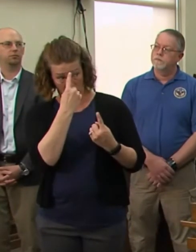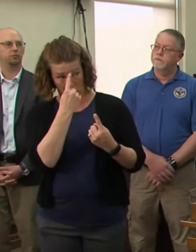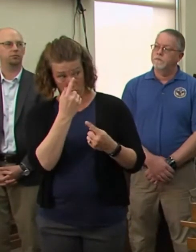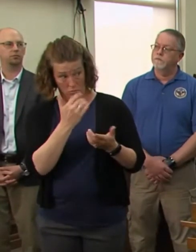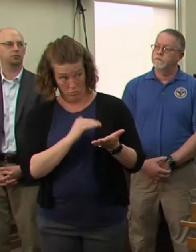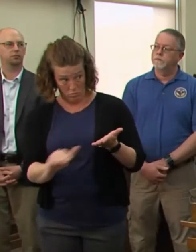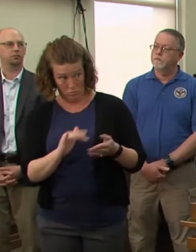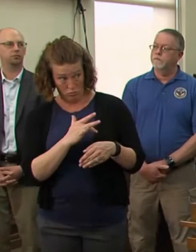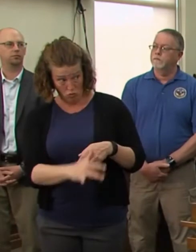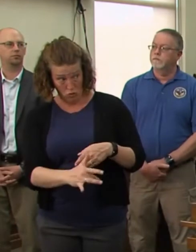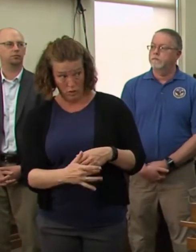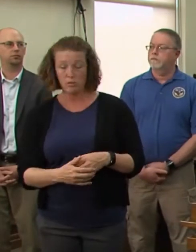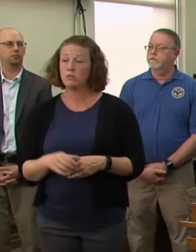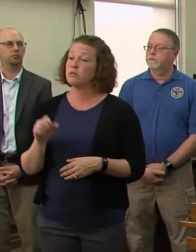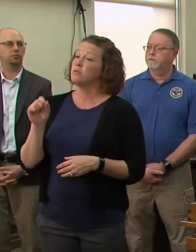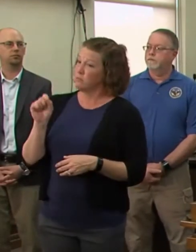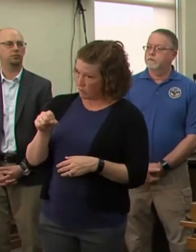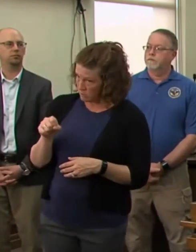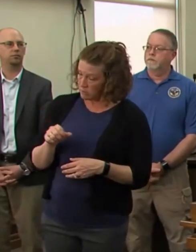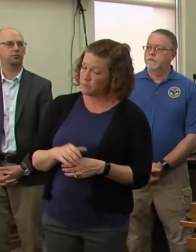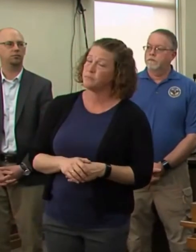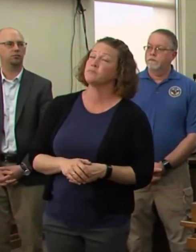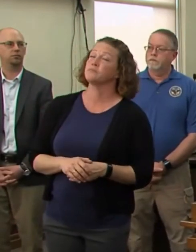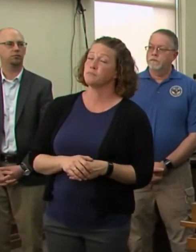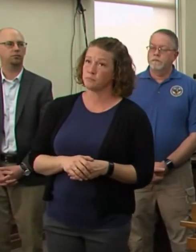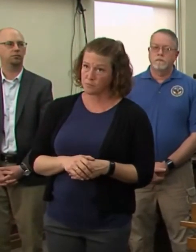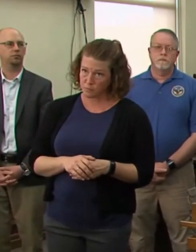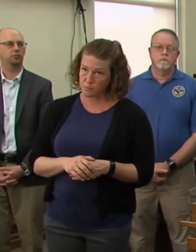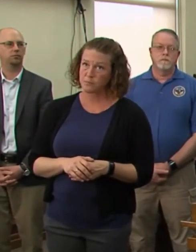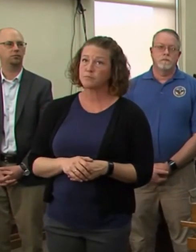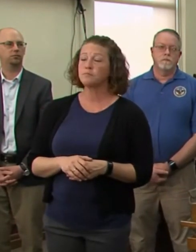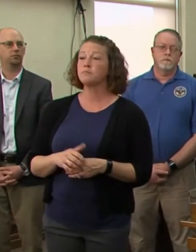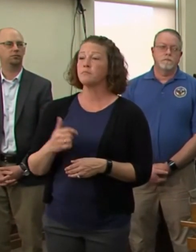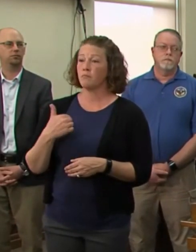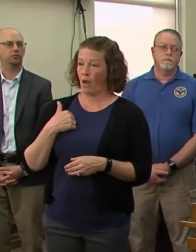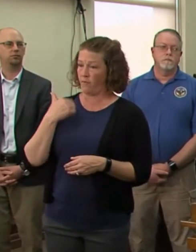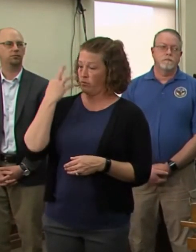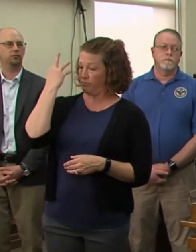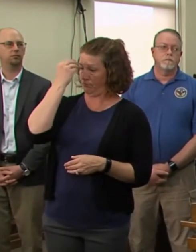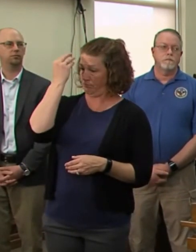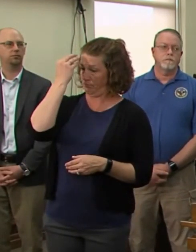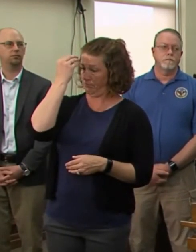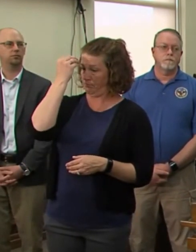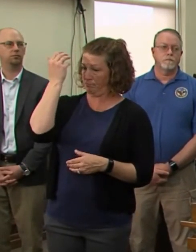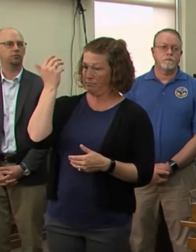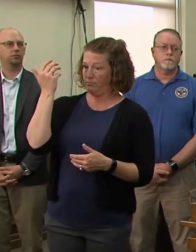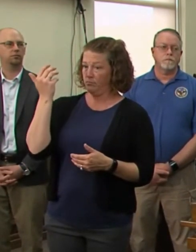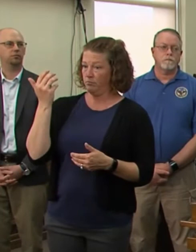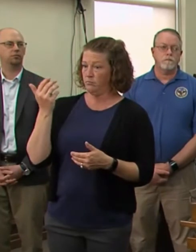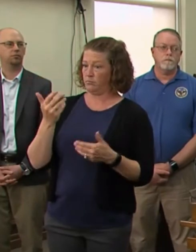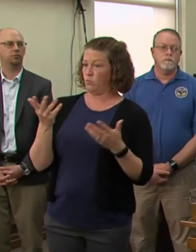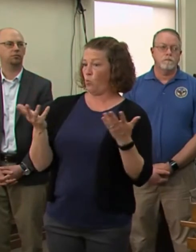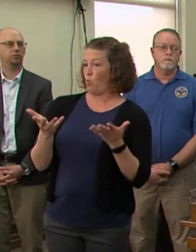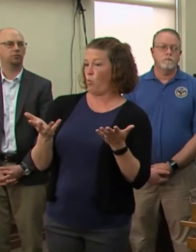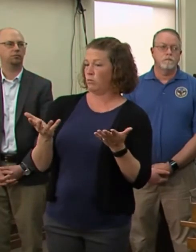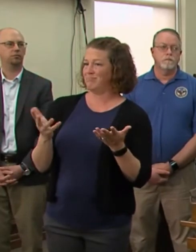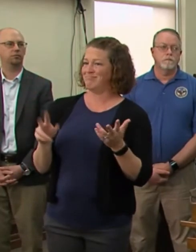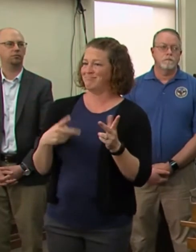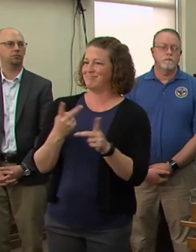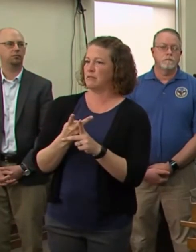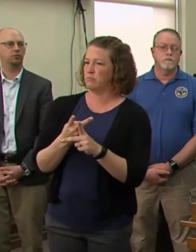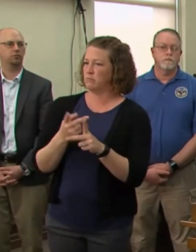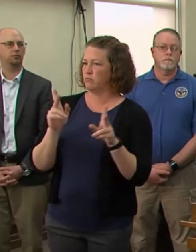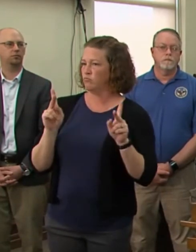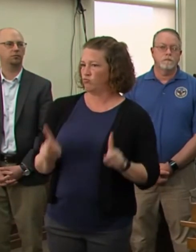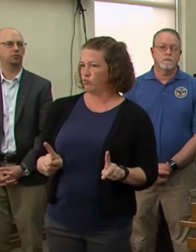Yeah, and we've, you know, we've looked at, at, uh, what types of people we think should be considered eligible for that.